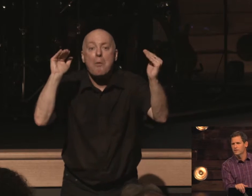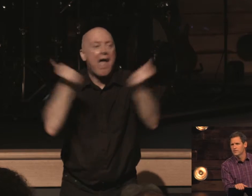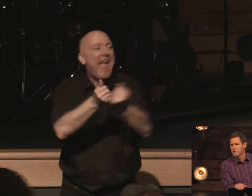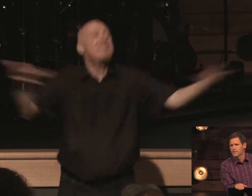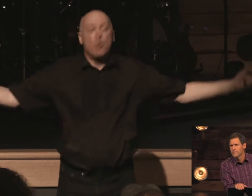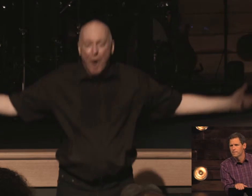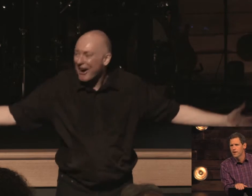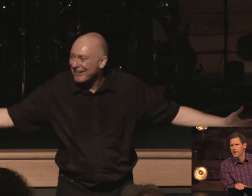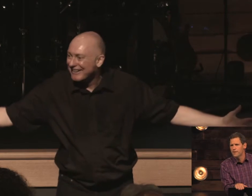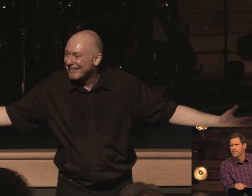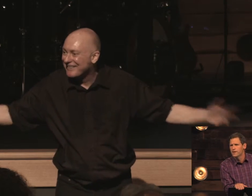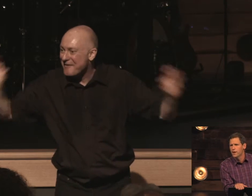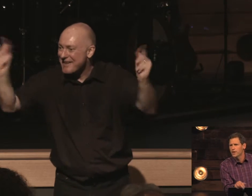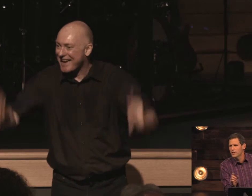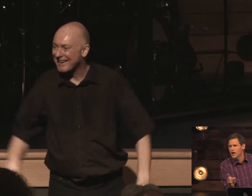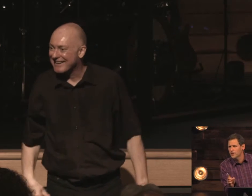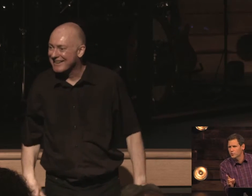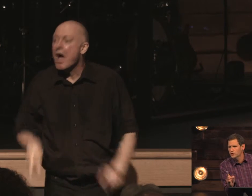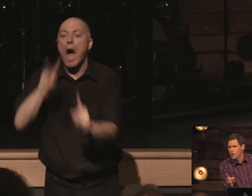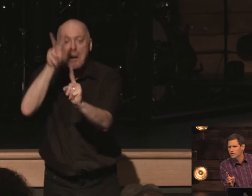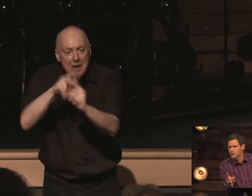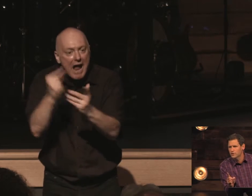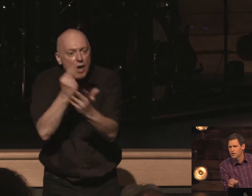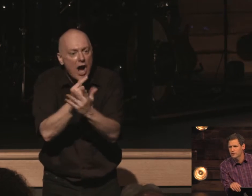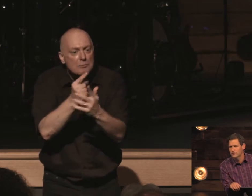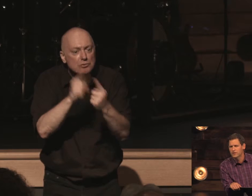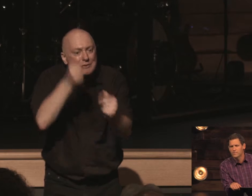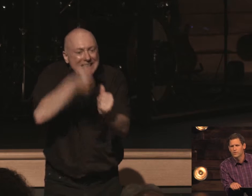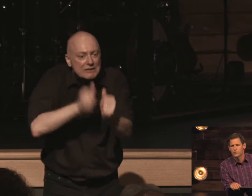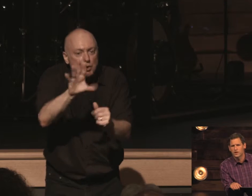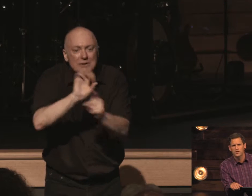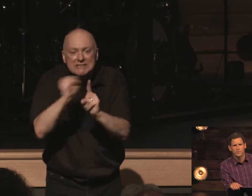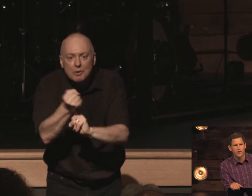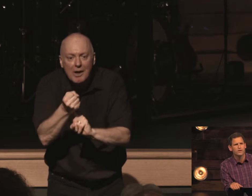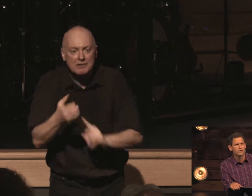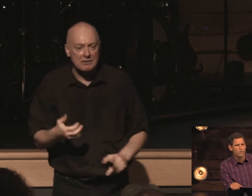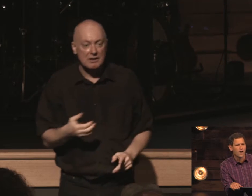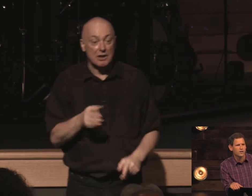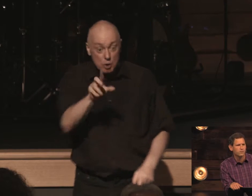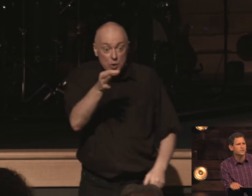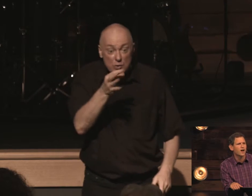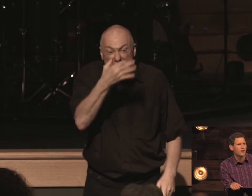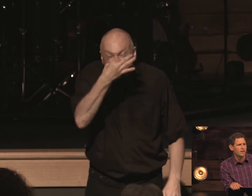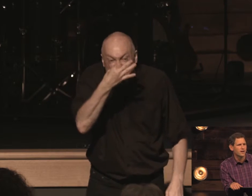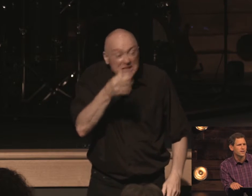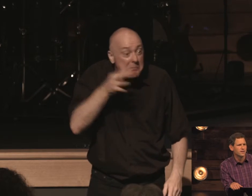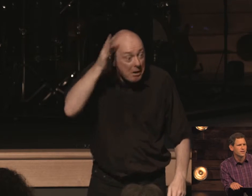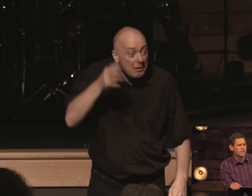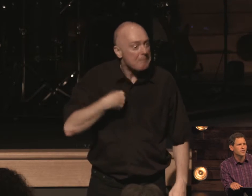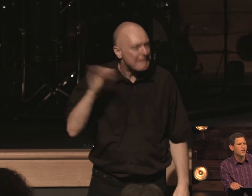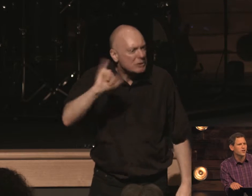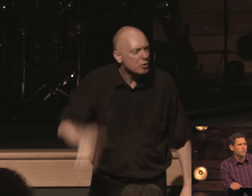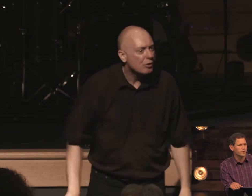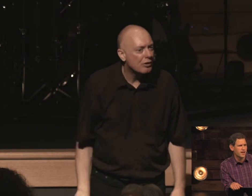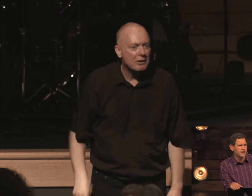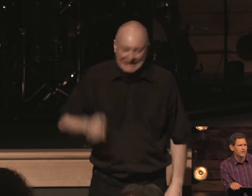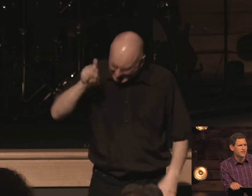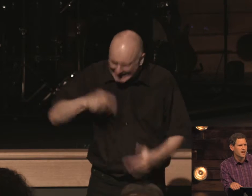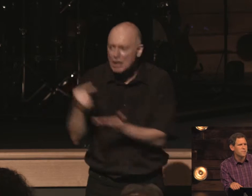all right apply the gospel to all these situations you stink as a parent so do i praise god all right we need the gospel for that and